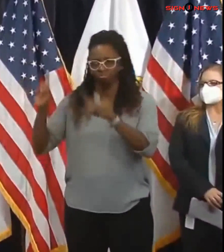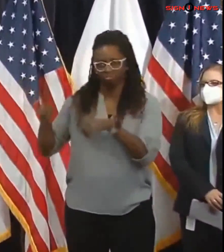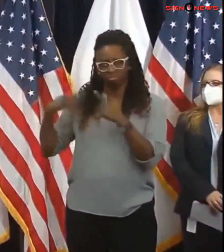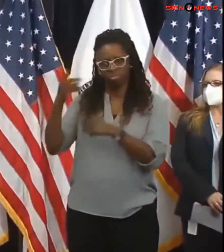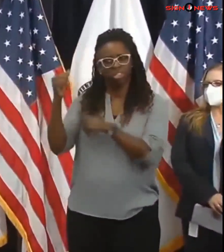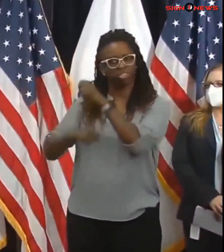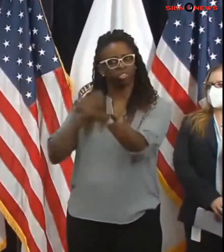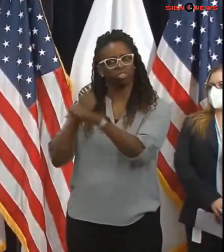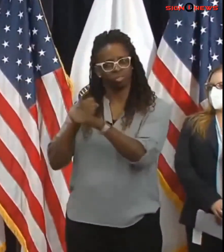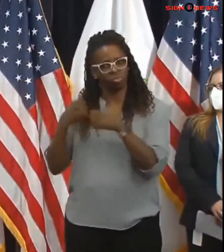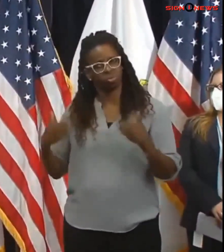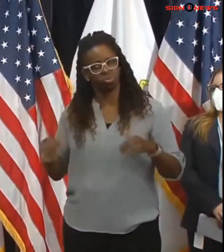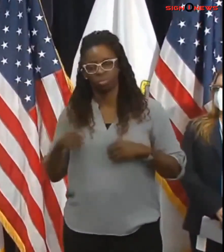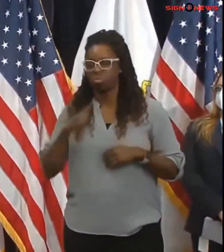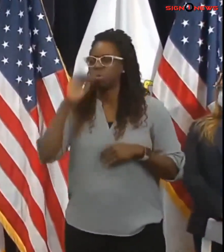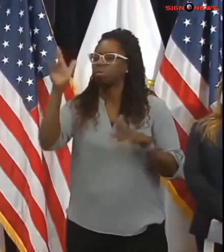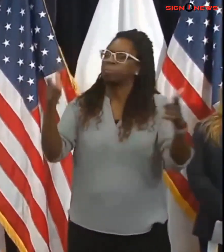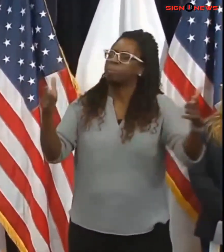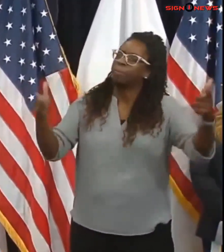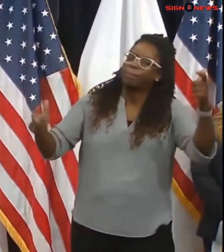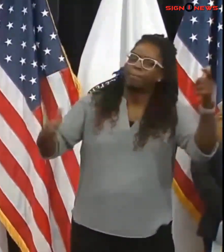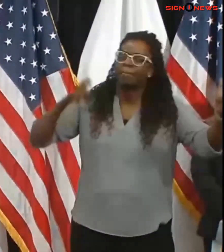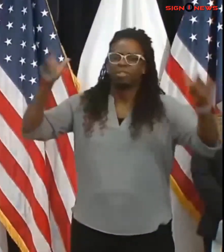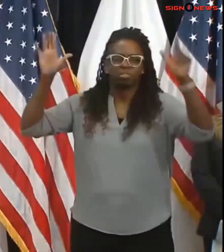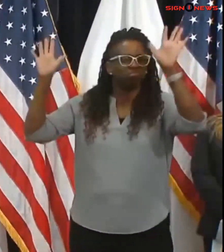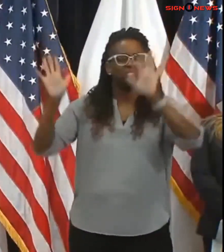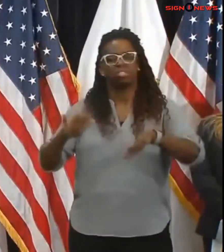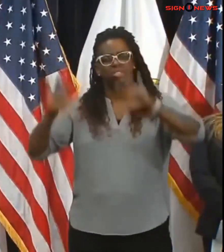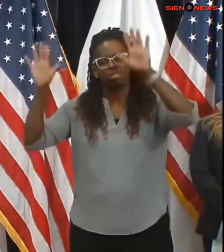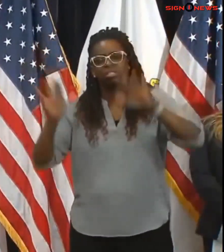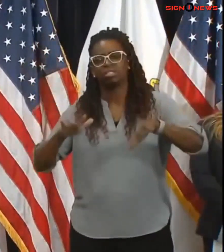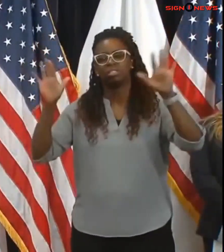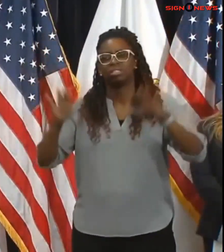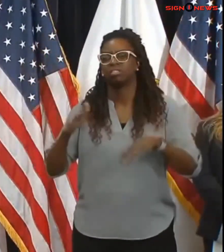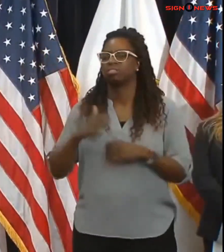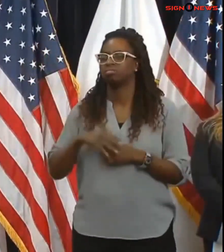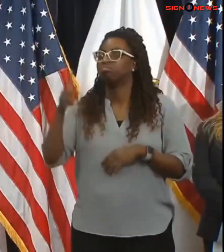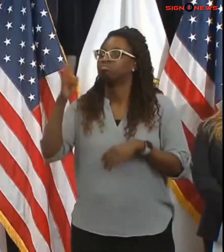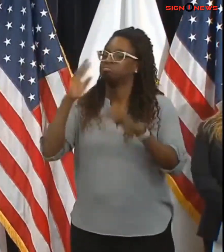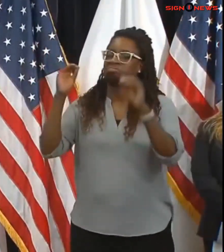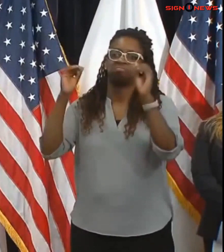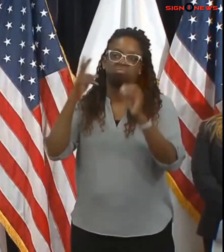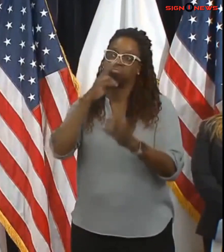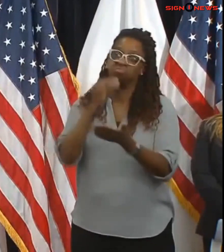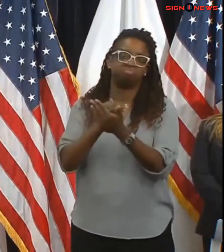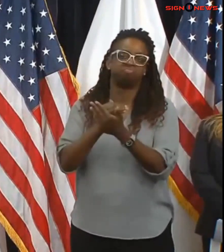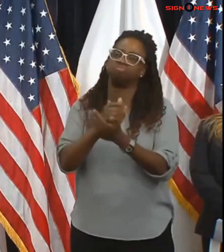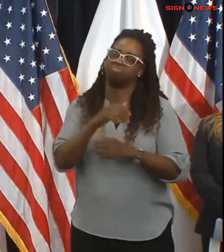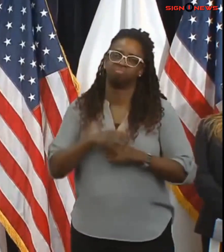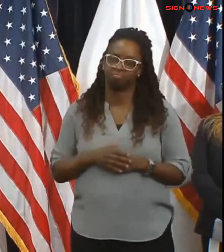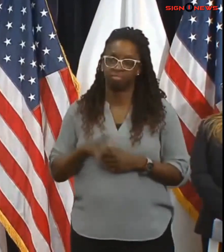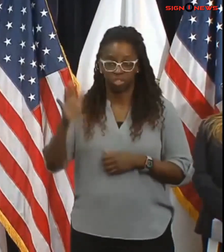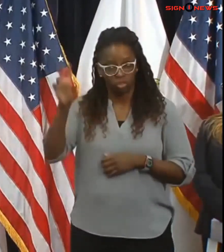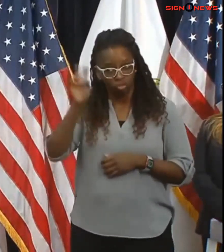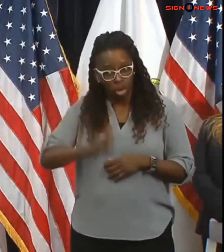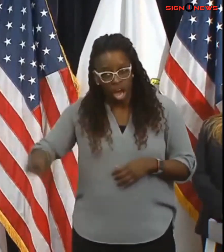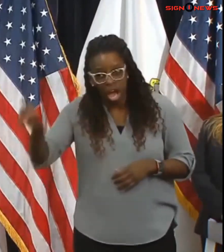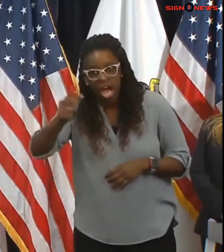Conditions are expected to make travel nearly impossible and we're urging everyone to the extent